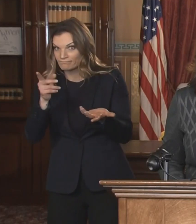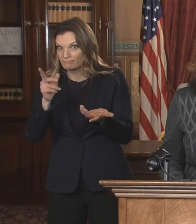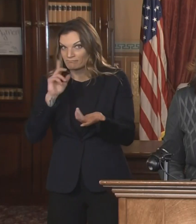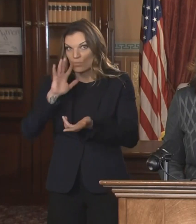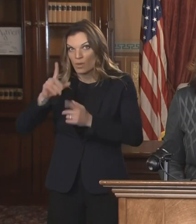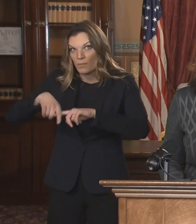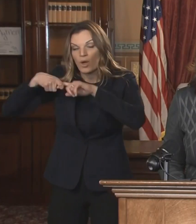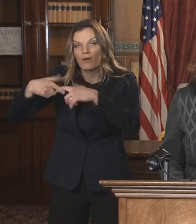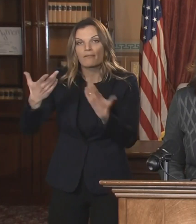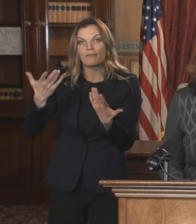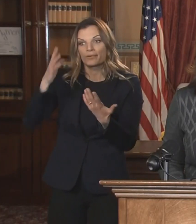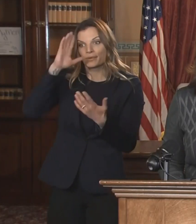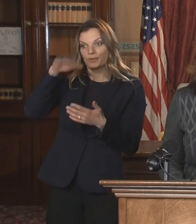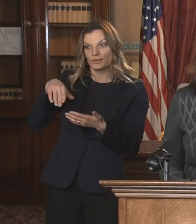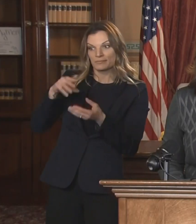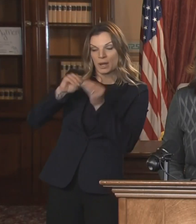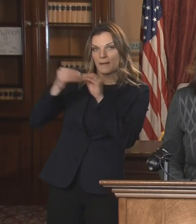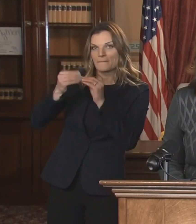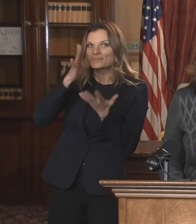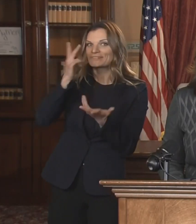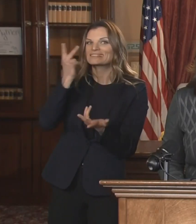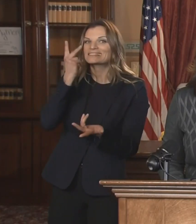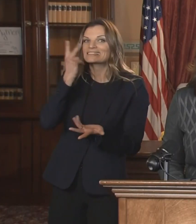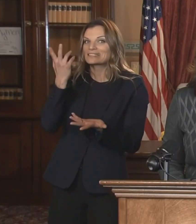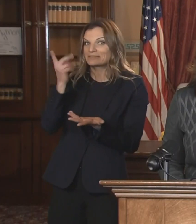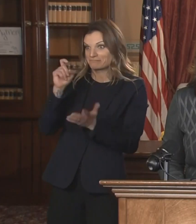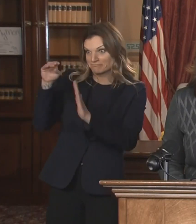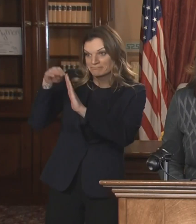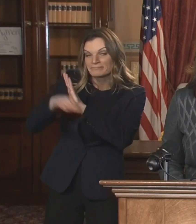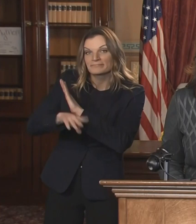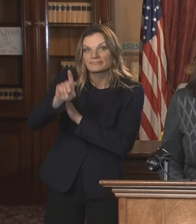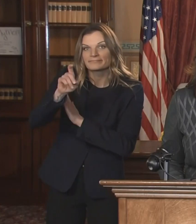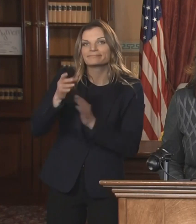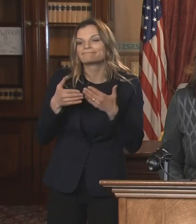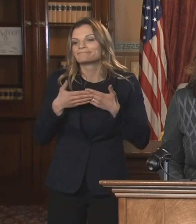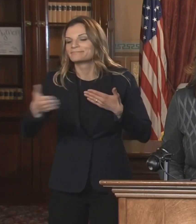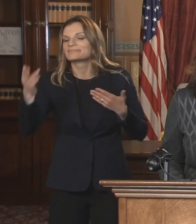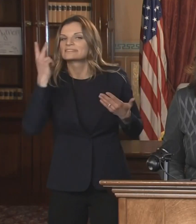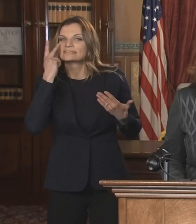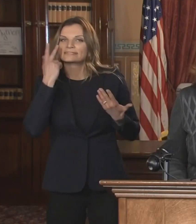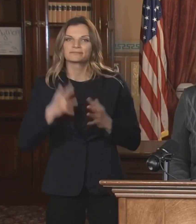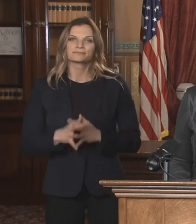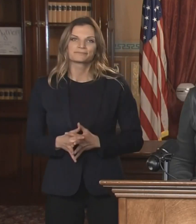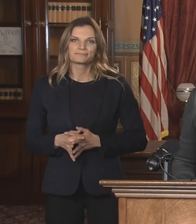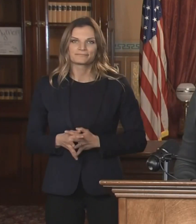it seriously and done their part, and if we're, and that will inform any decision going forward.